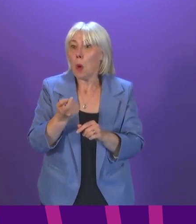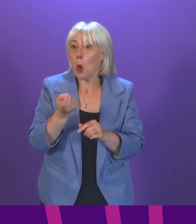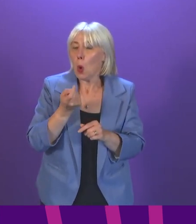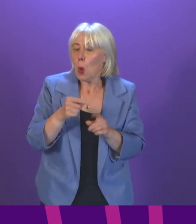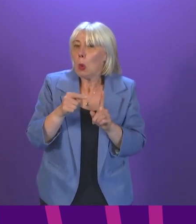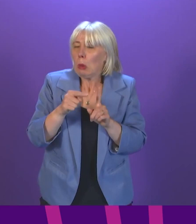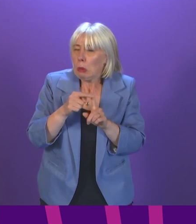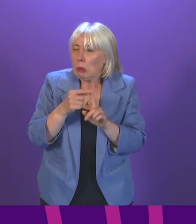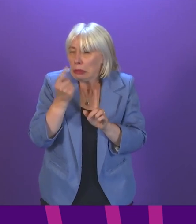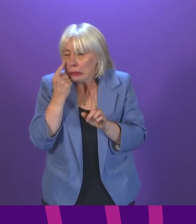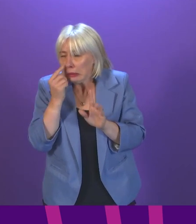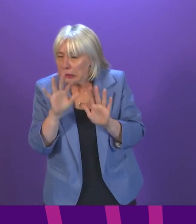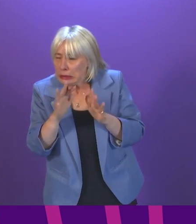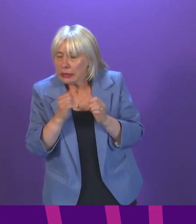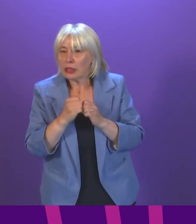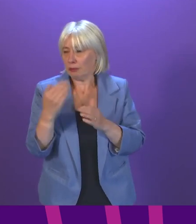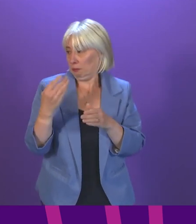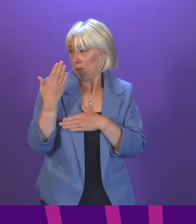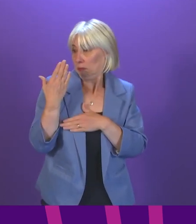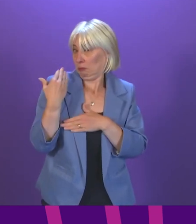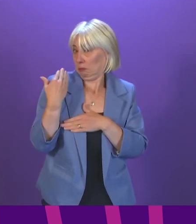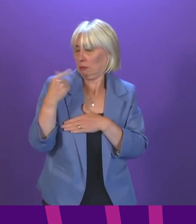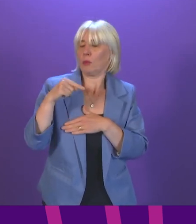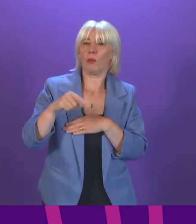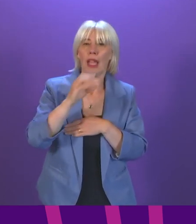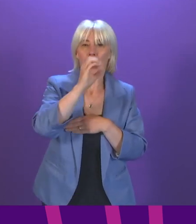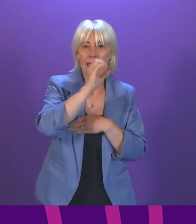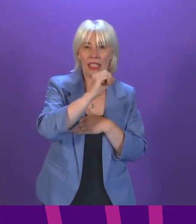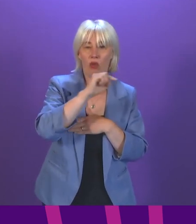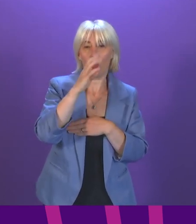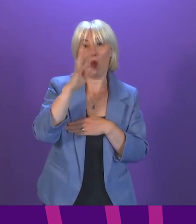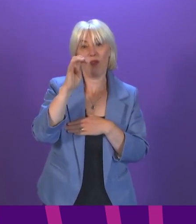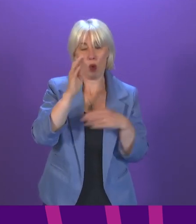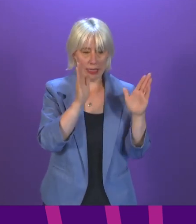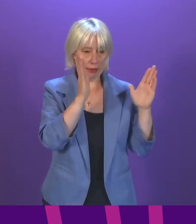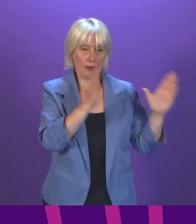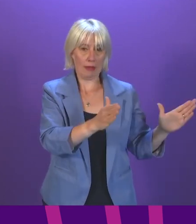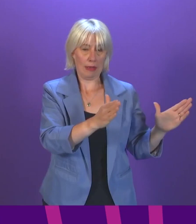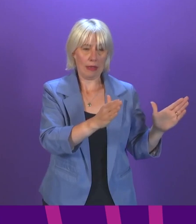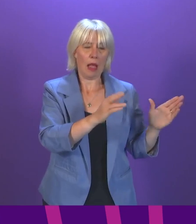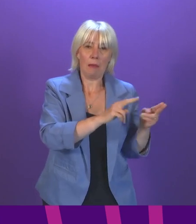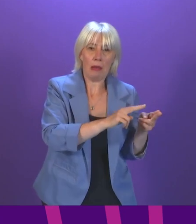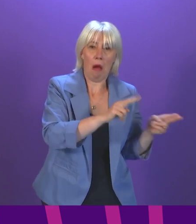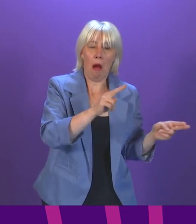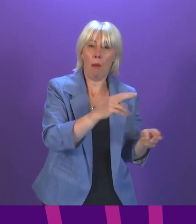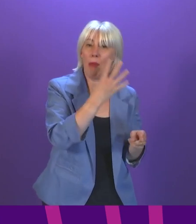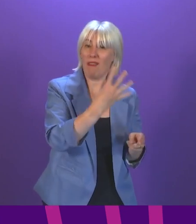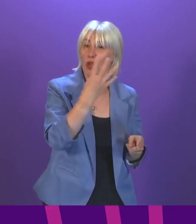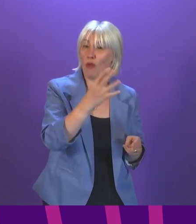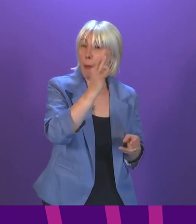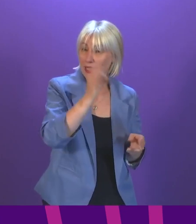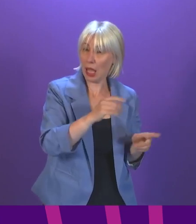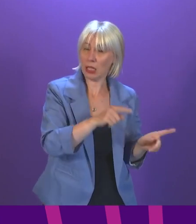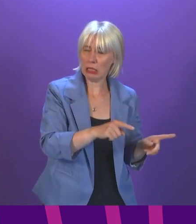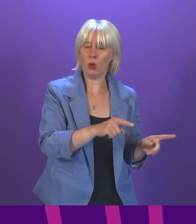For example, in the most recent week, the number of cases in the 0 to 14-year-old age band has risen by 44%.